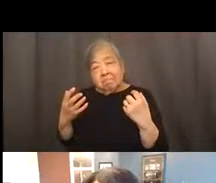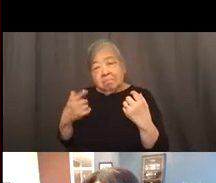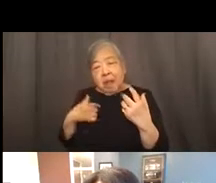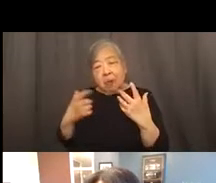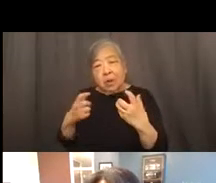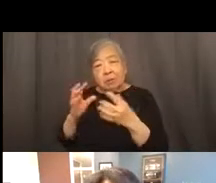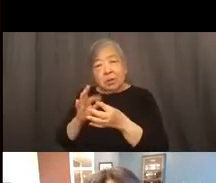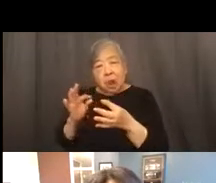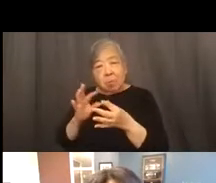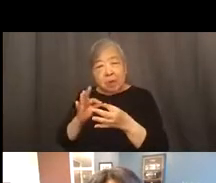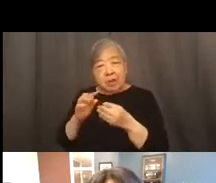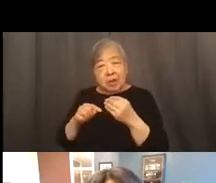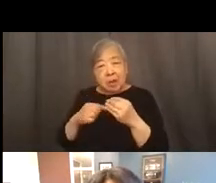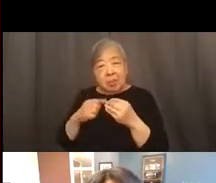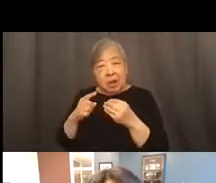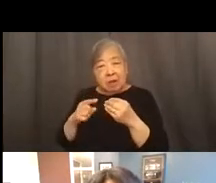about.